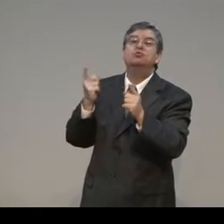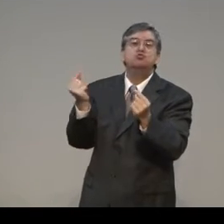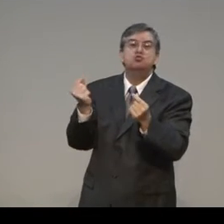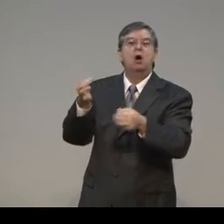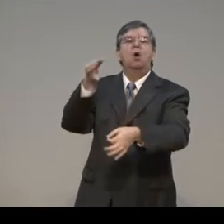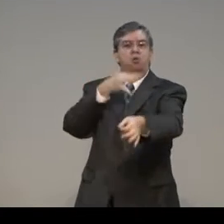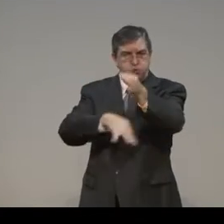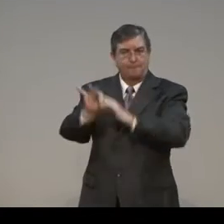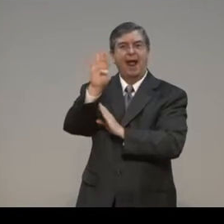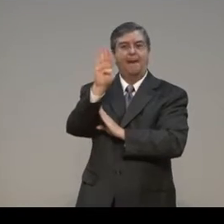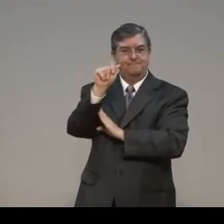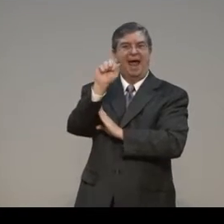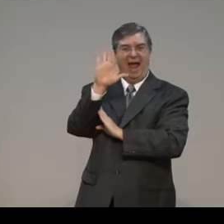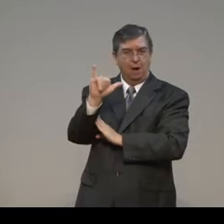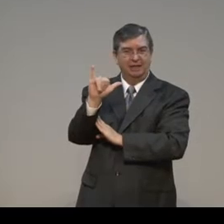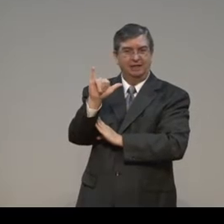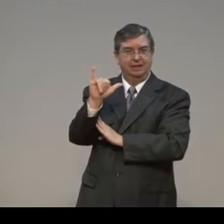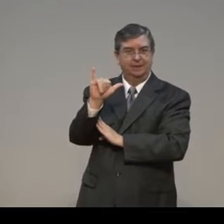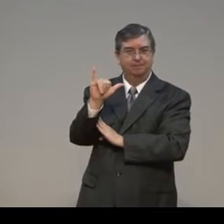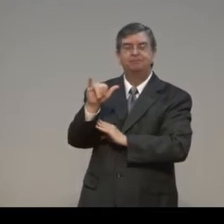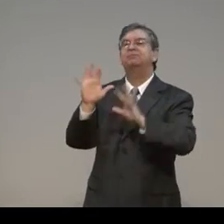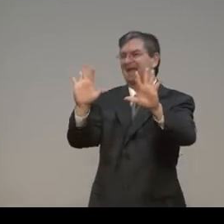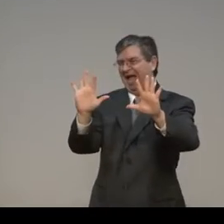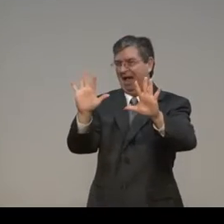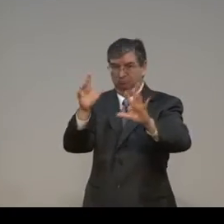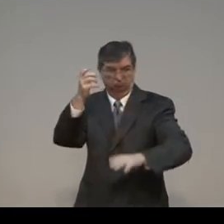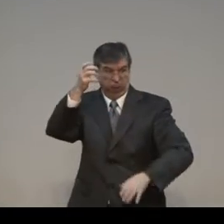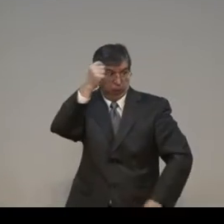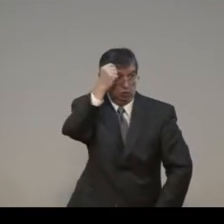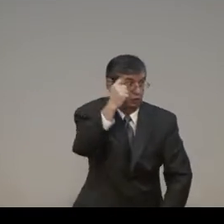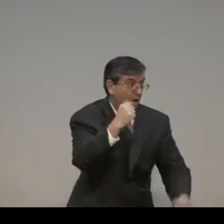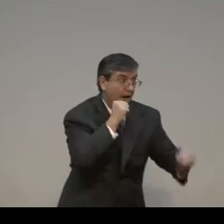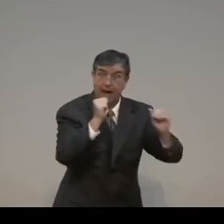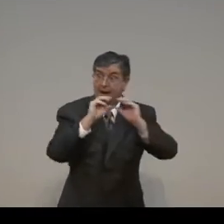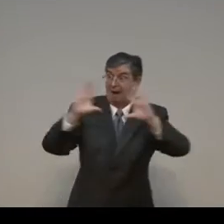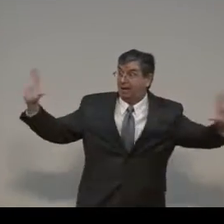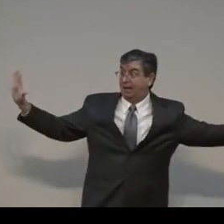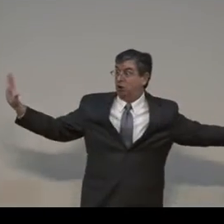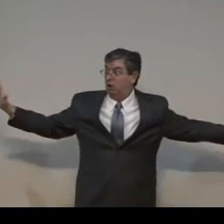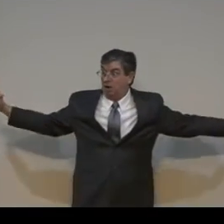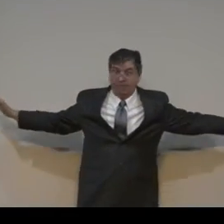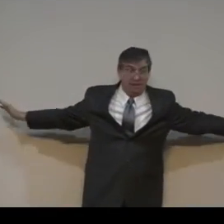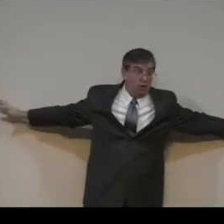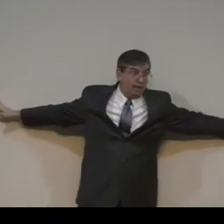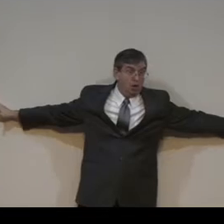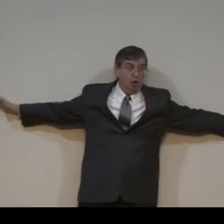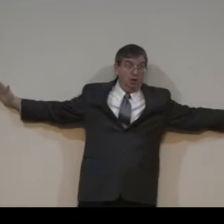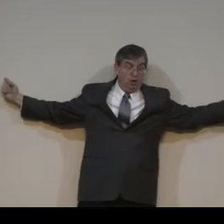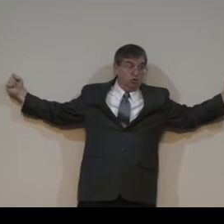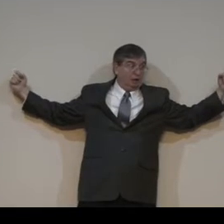But suppose... There's no juice in it left. You have to replace the battery, right? High clear. have